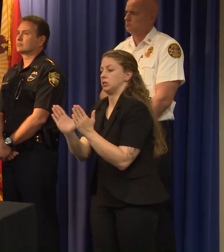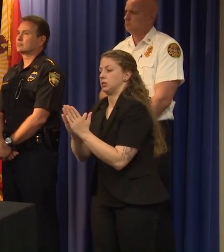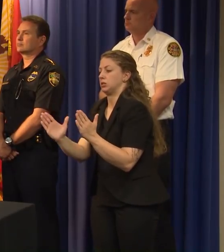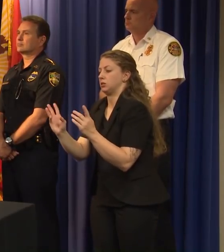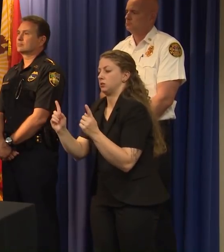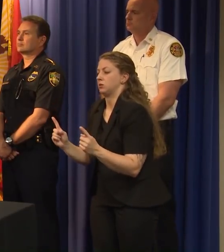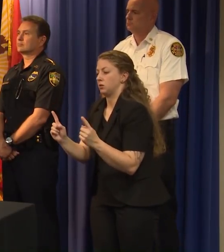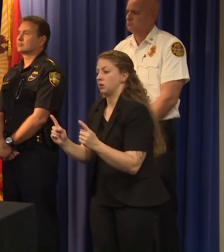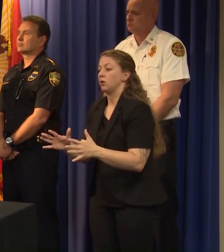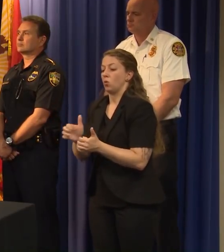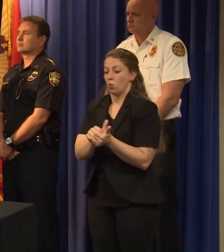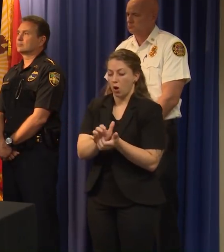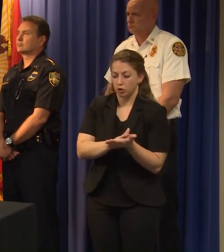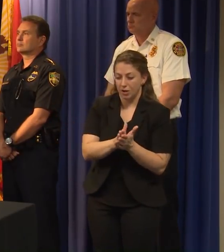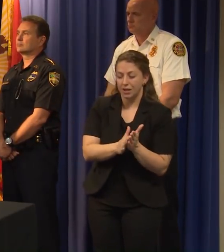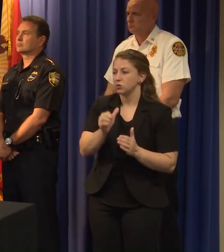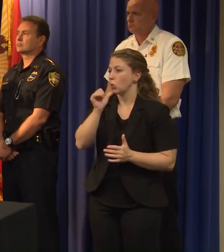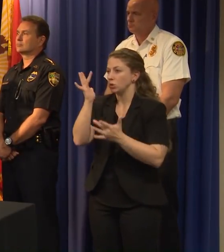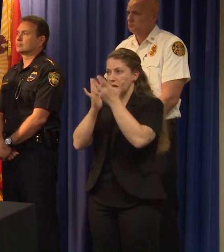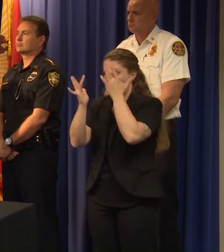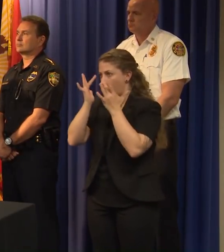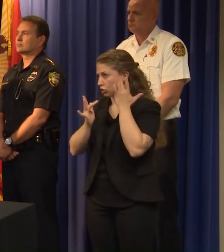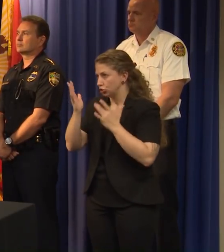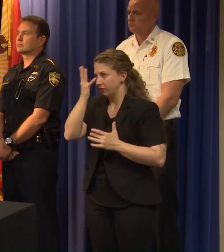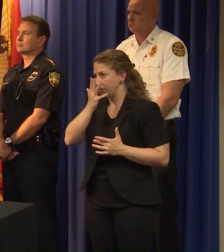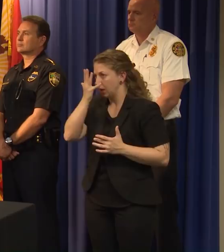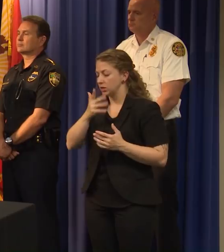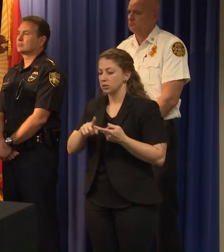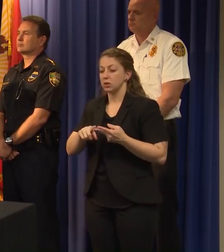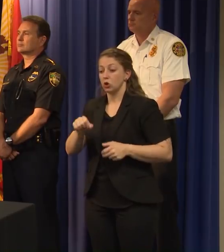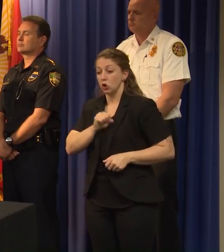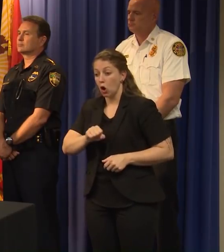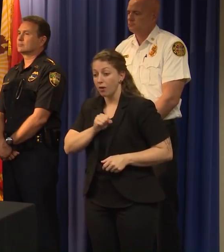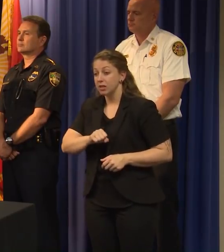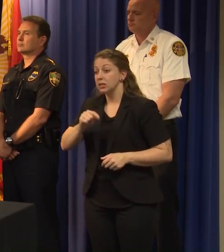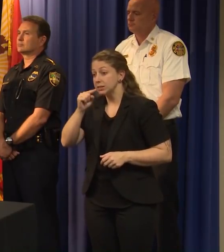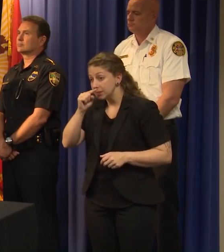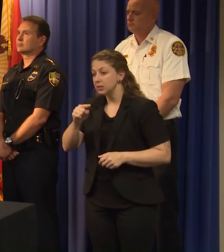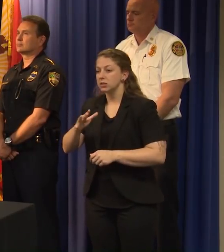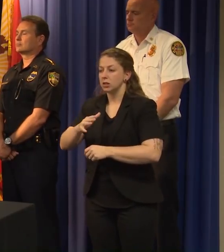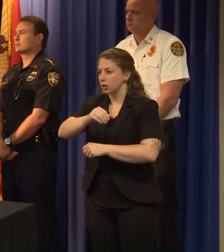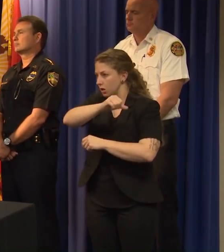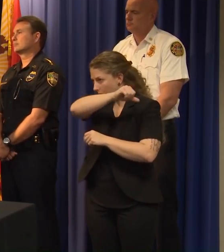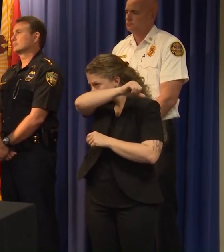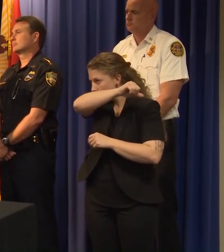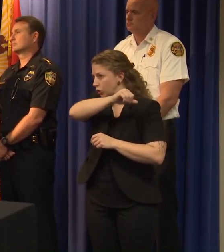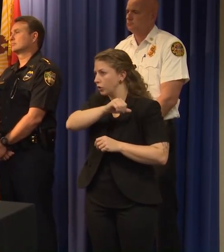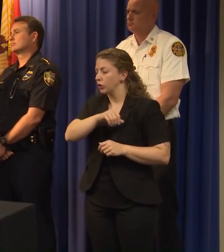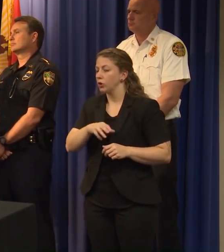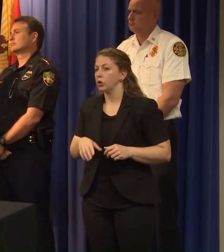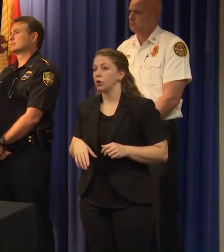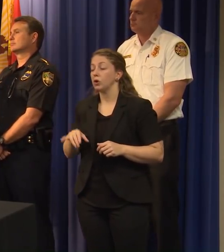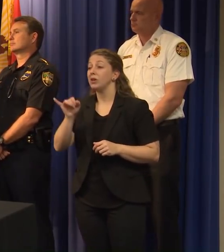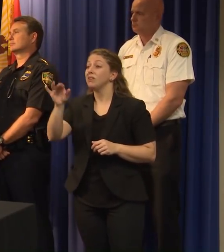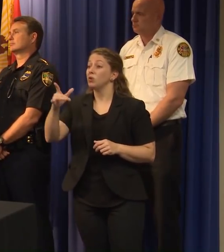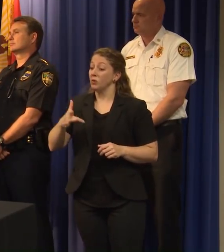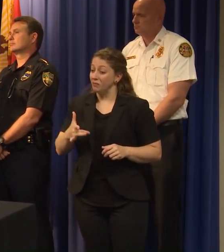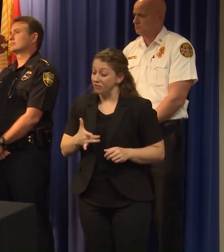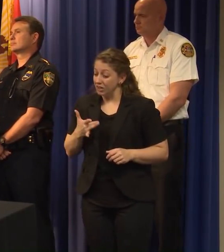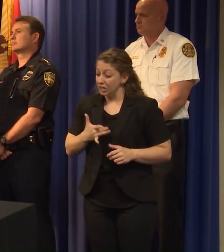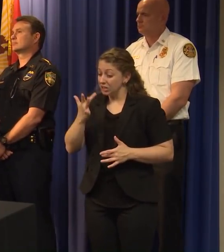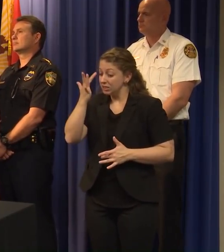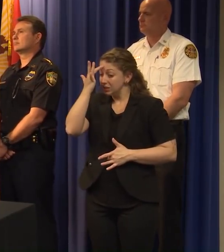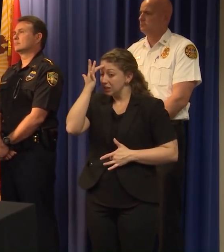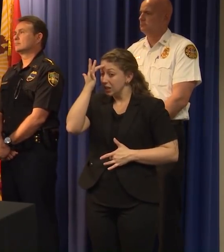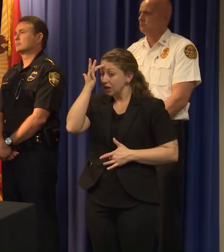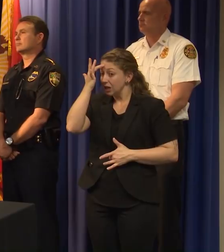their face, uh, coughing, sneezing, uh, cover it. Uh, if you have any symptoms, if you're sick and it's not even these